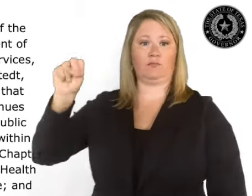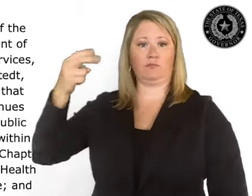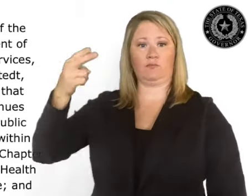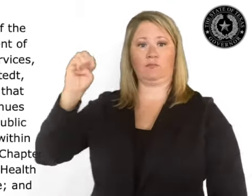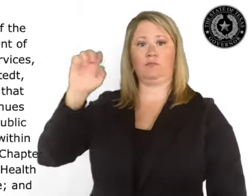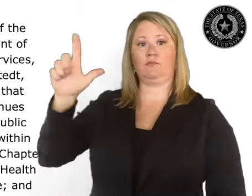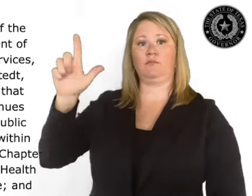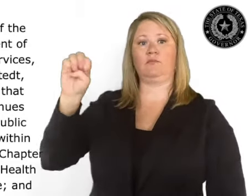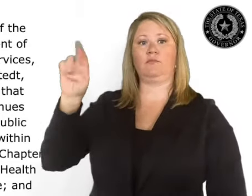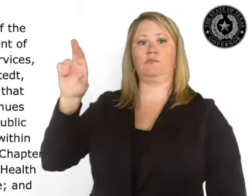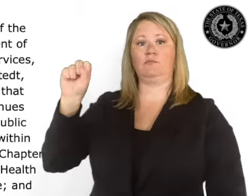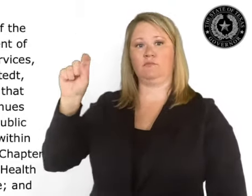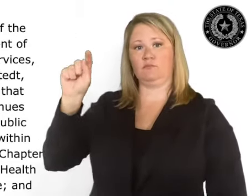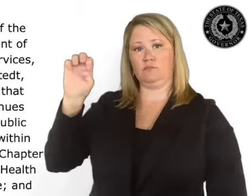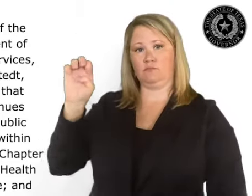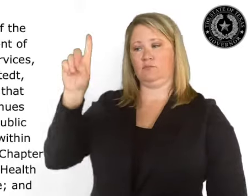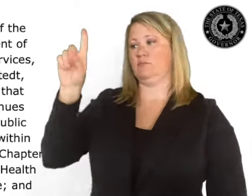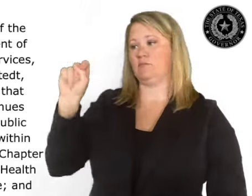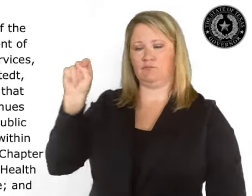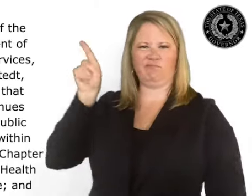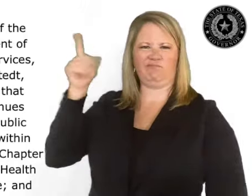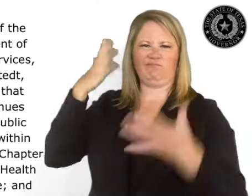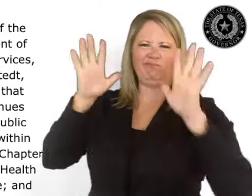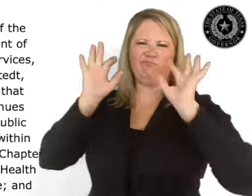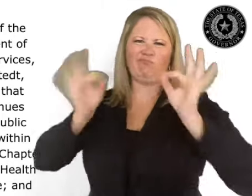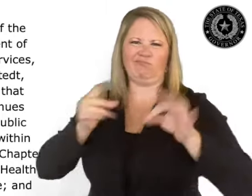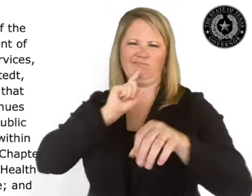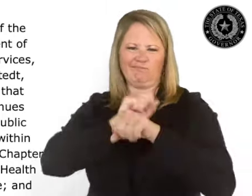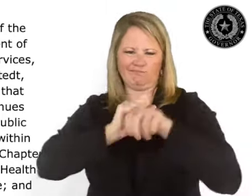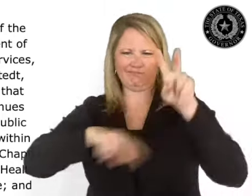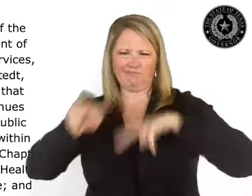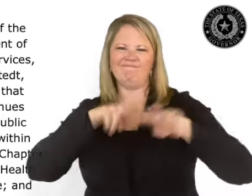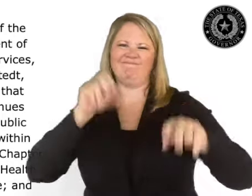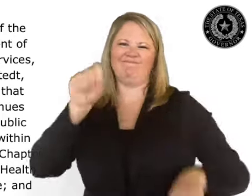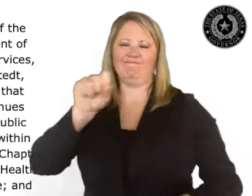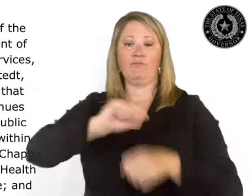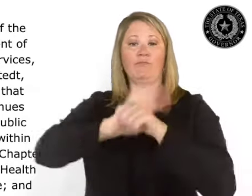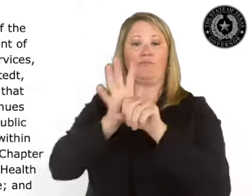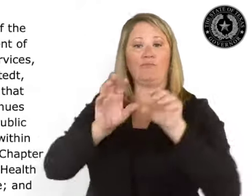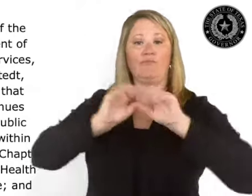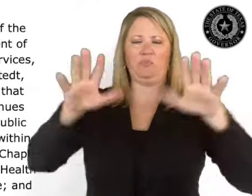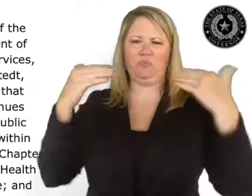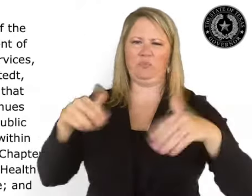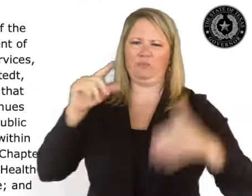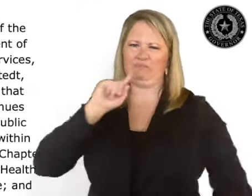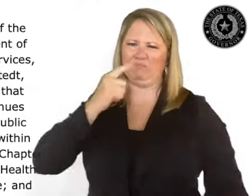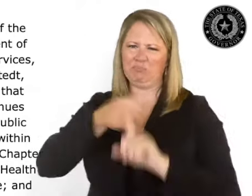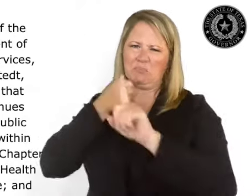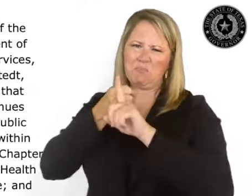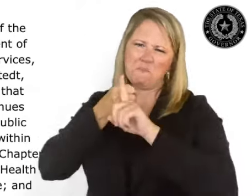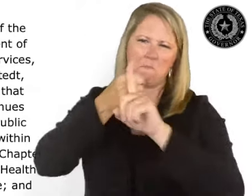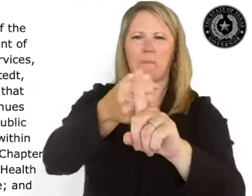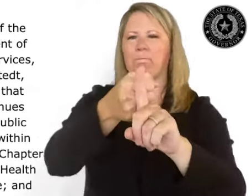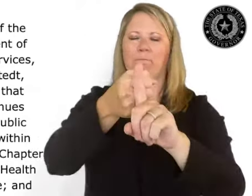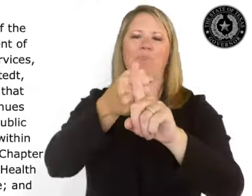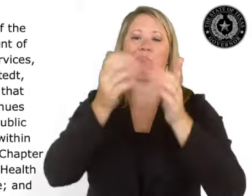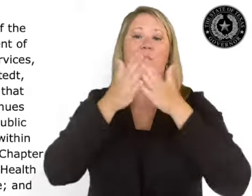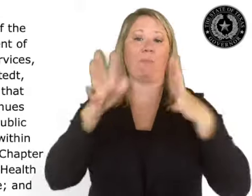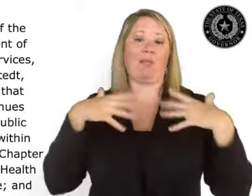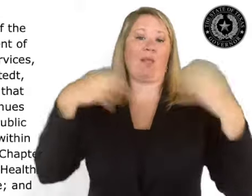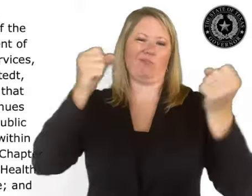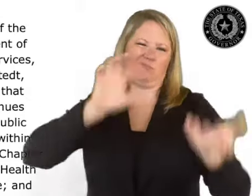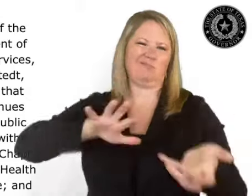Dr. John Hellerstedt has determined that COVID-19 continues to represent a public health disaster